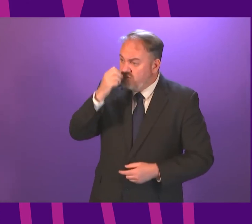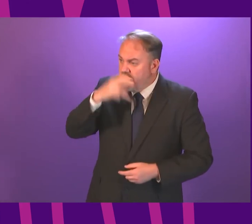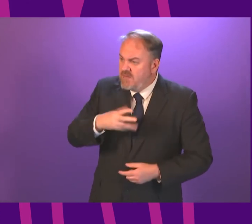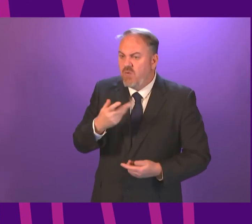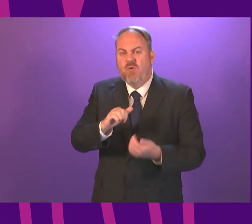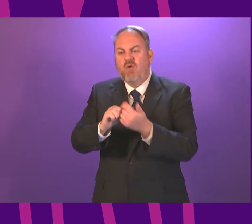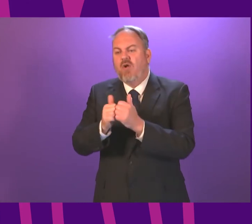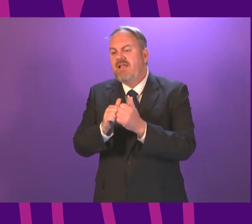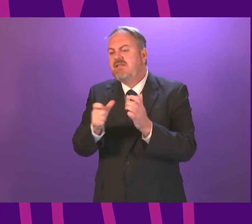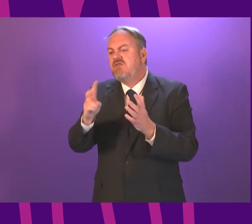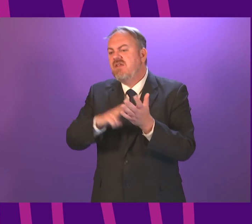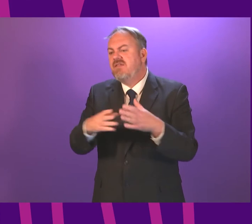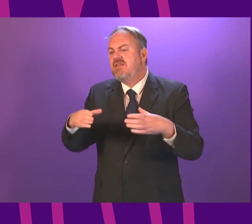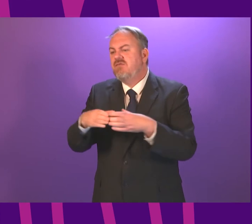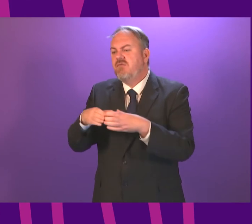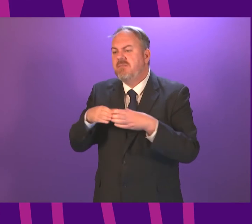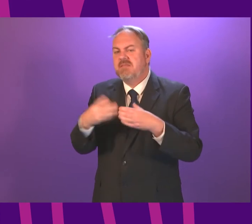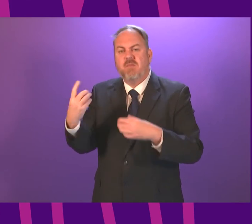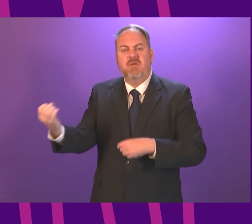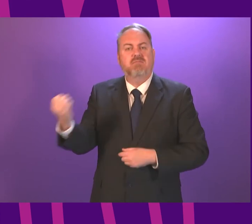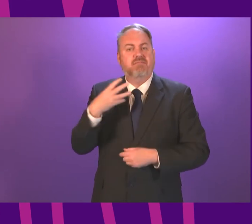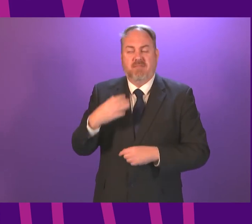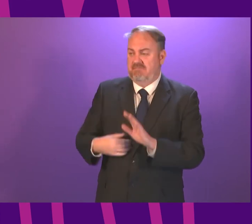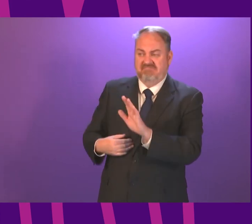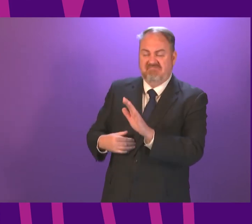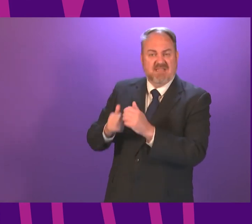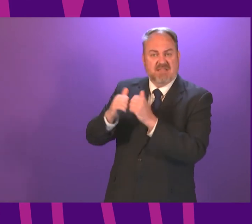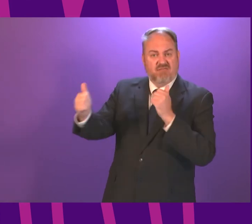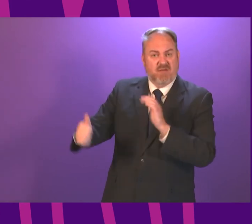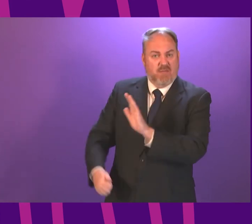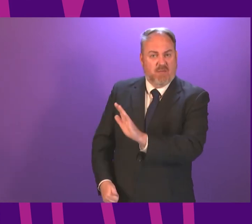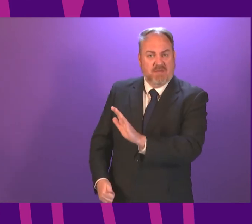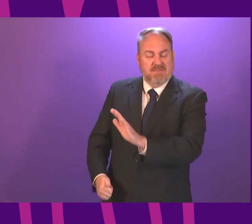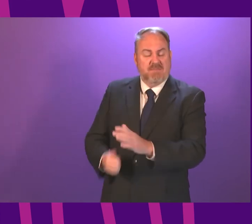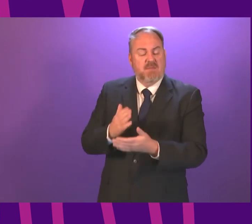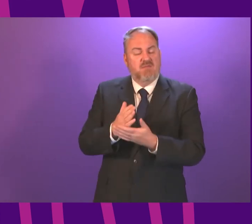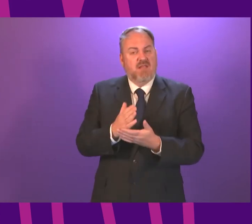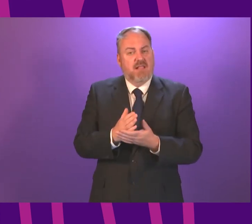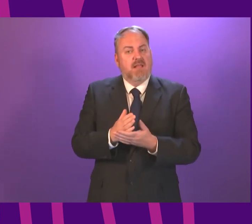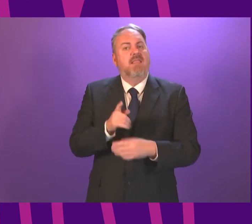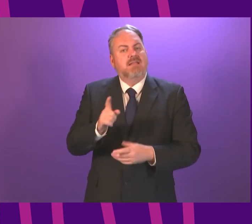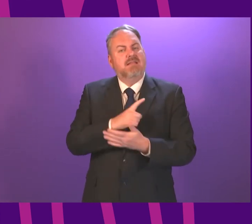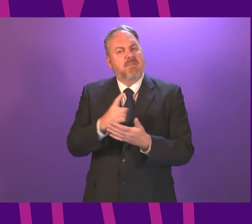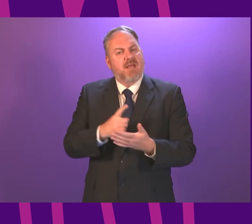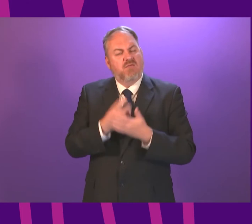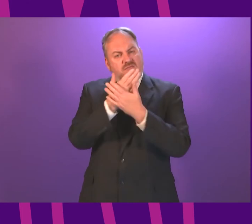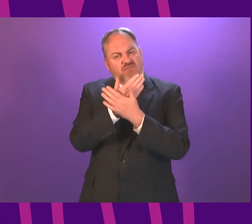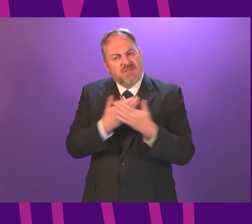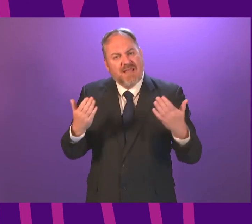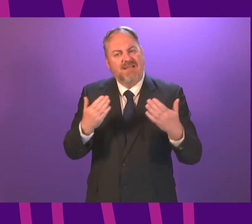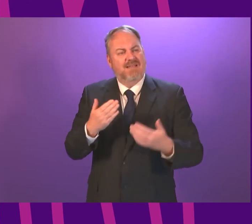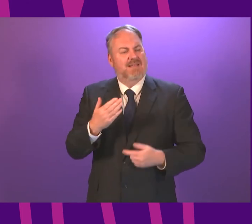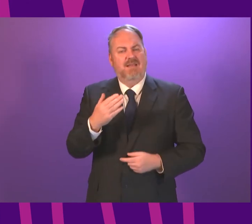interested in taking powers away. But these issues, that are important issues, because they are about fundamental human rights and fundamental